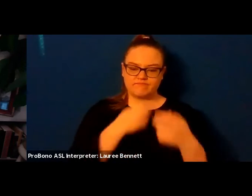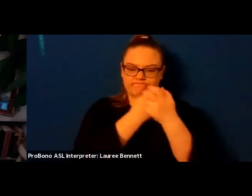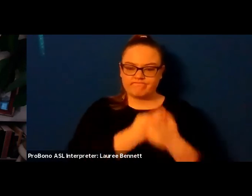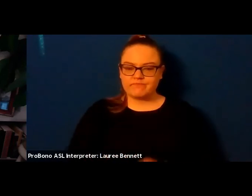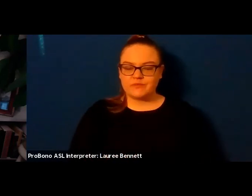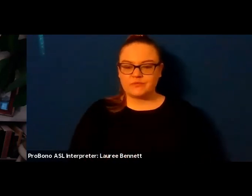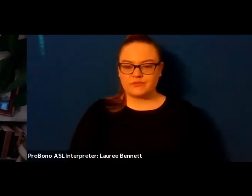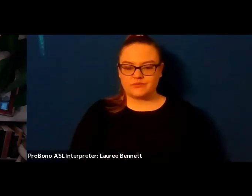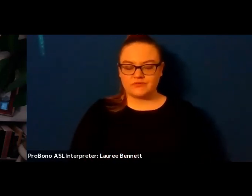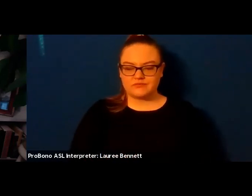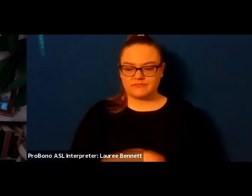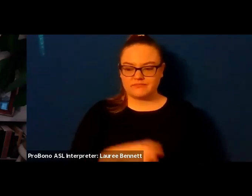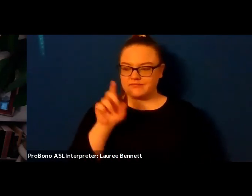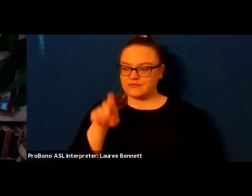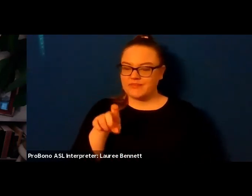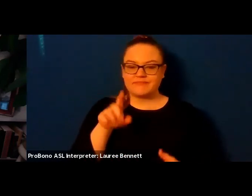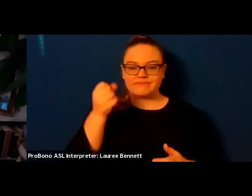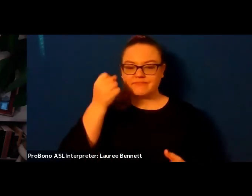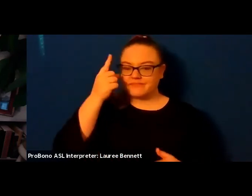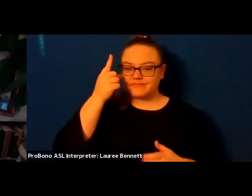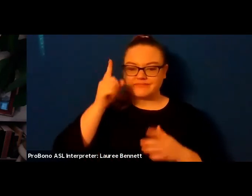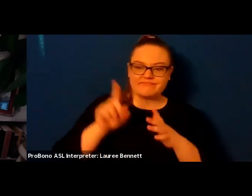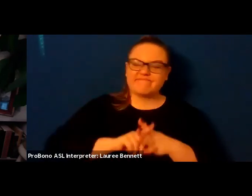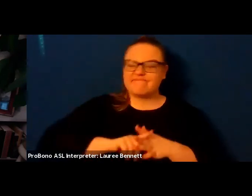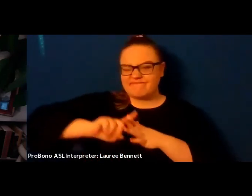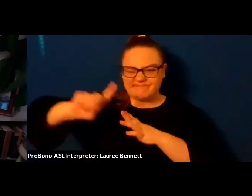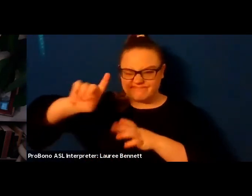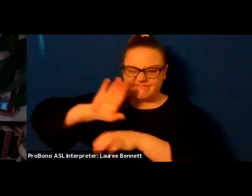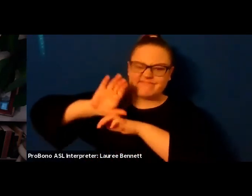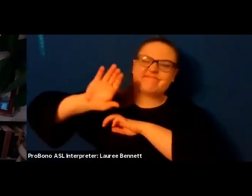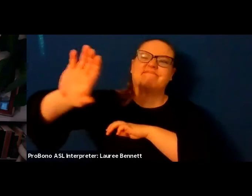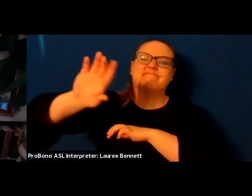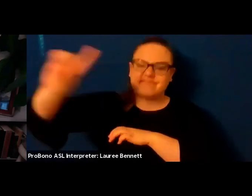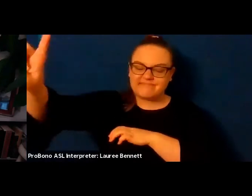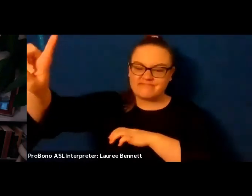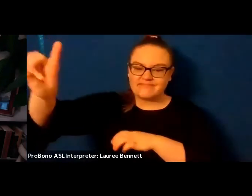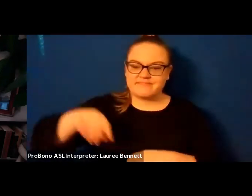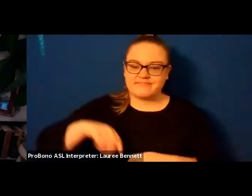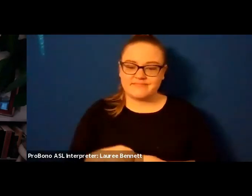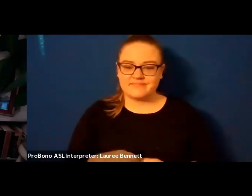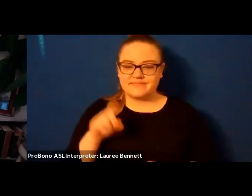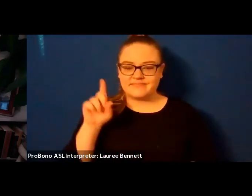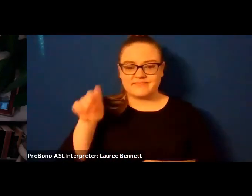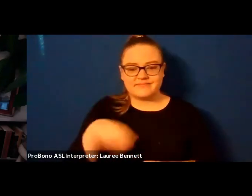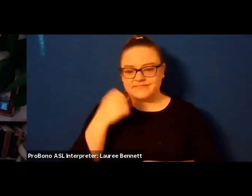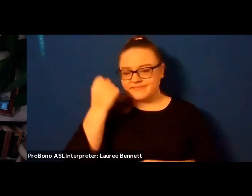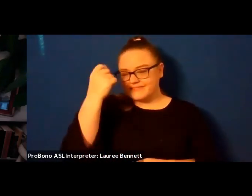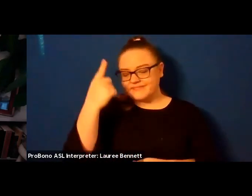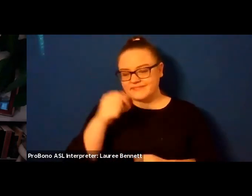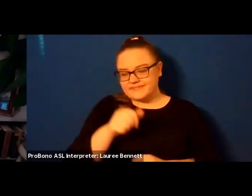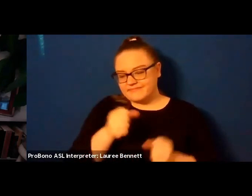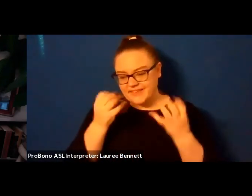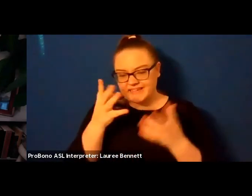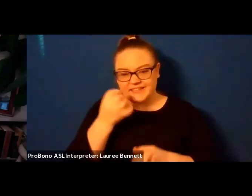a canyon grows deep and marked through patient years of dragging away all